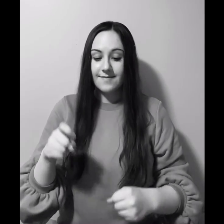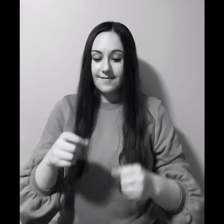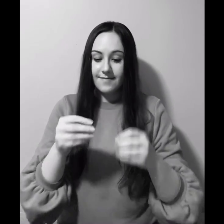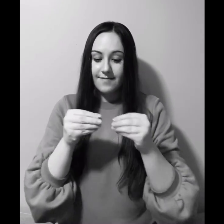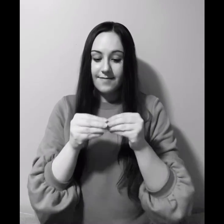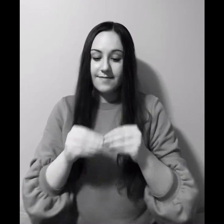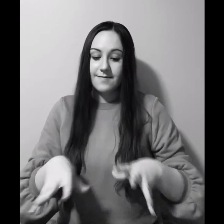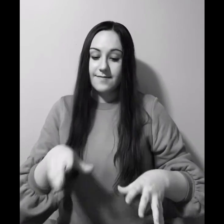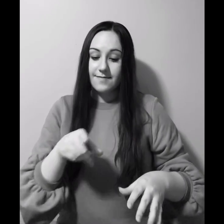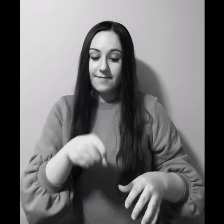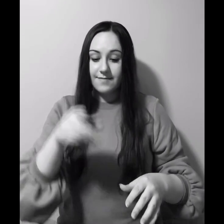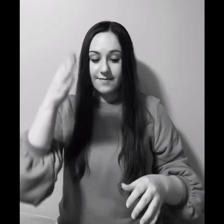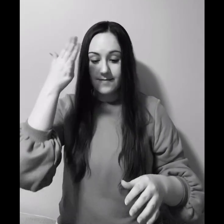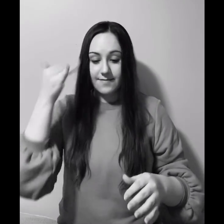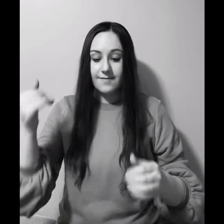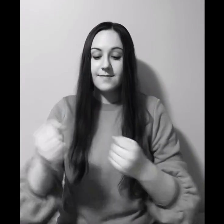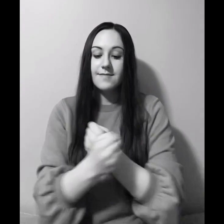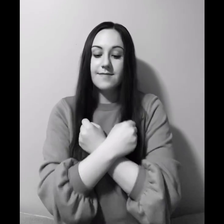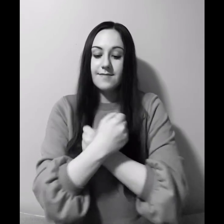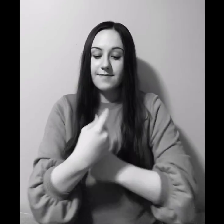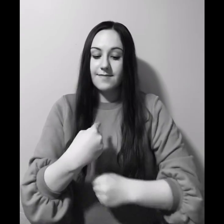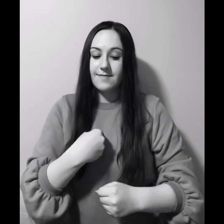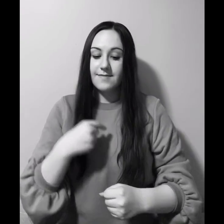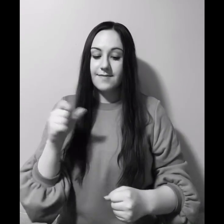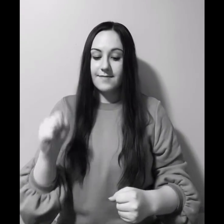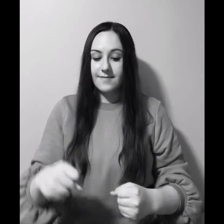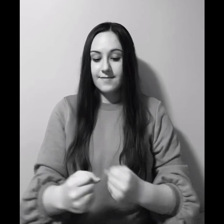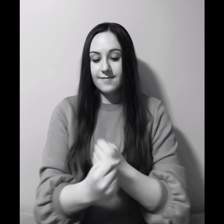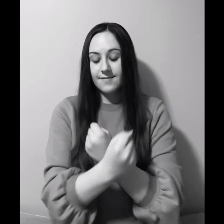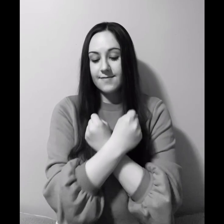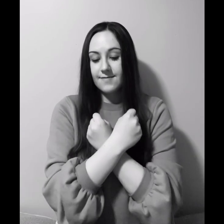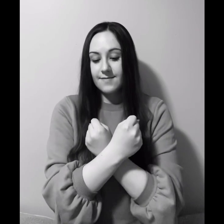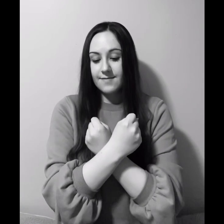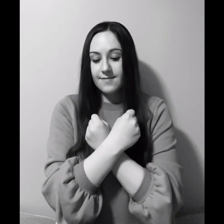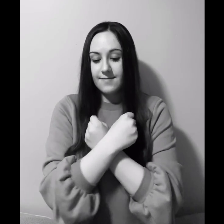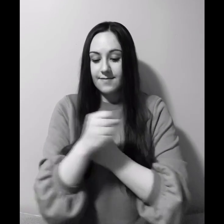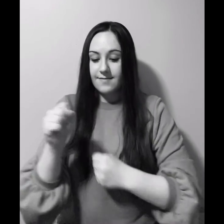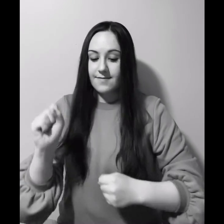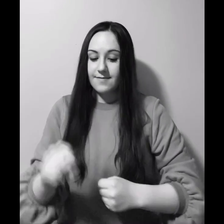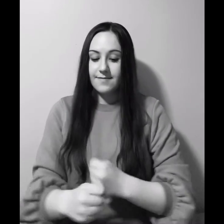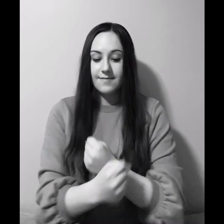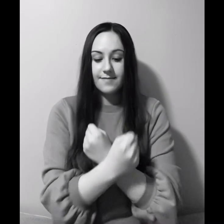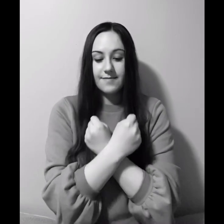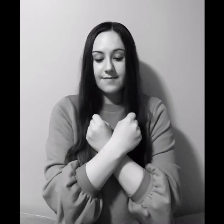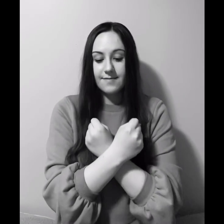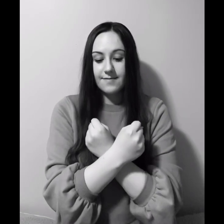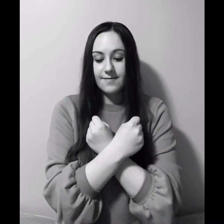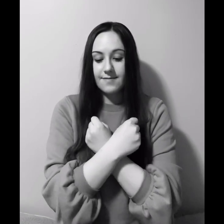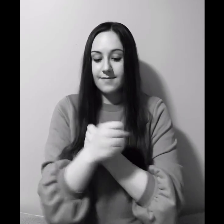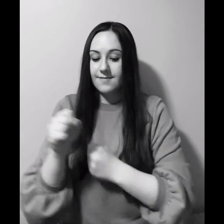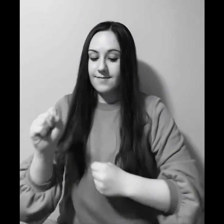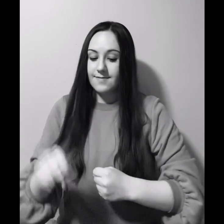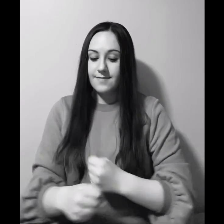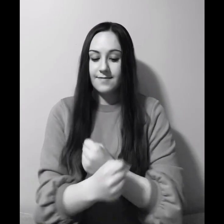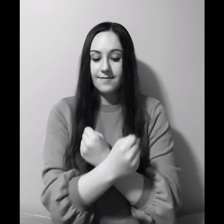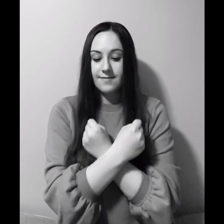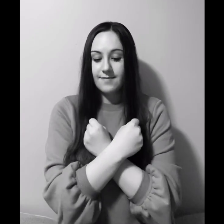needed to lose you to love me To love, love you To love, love you To